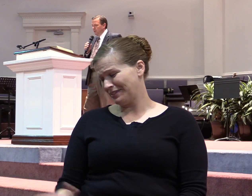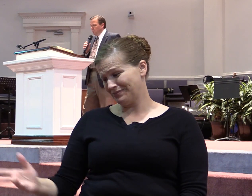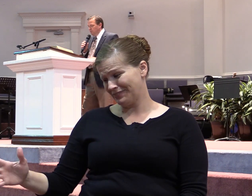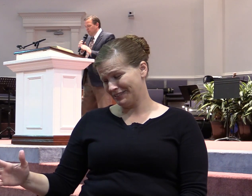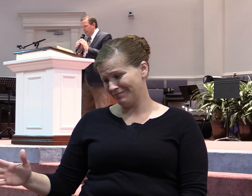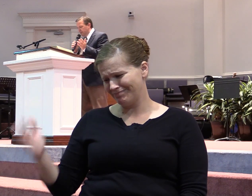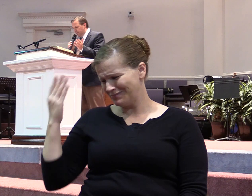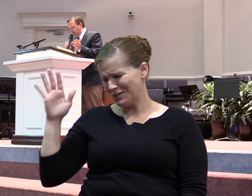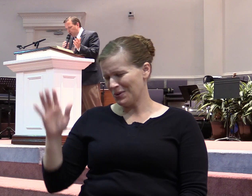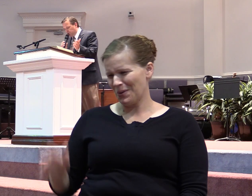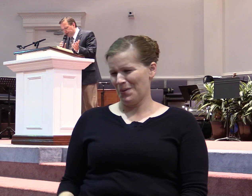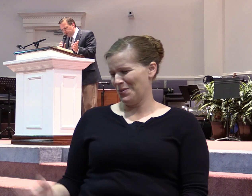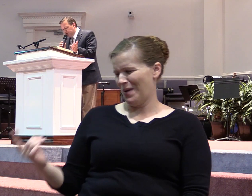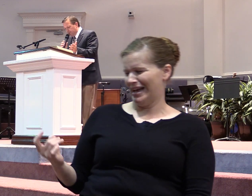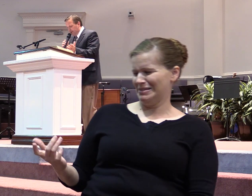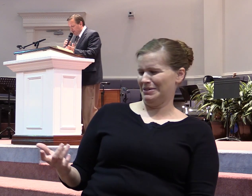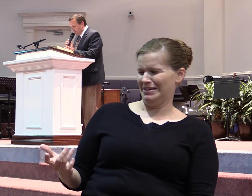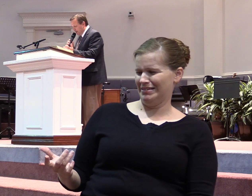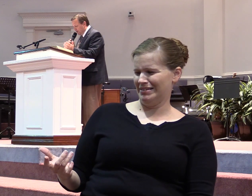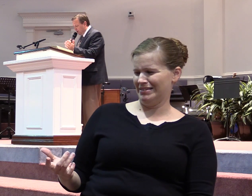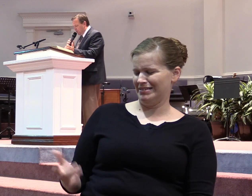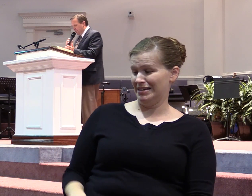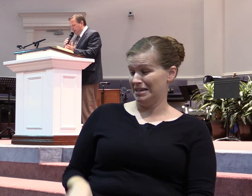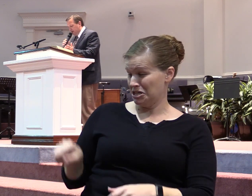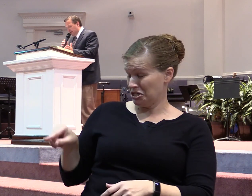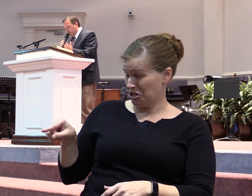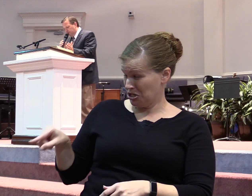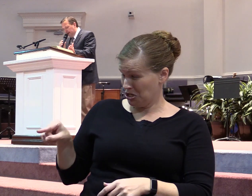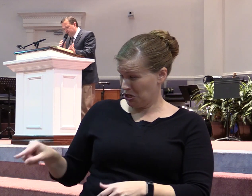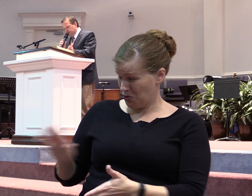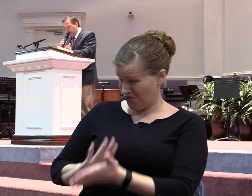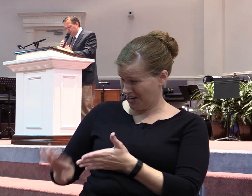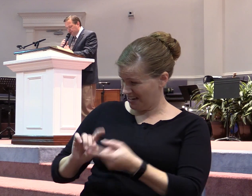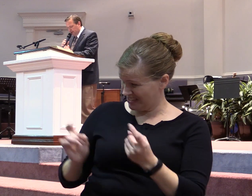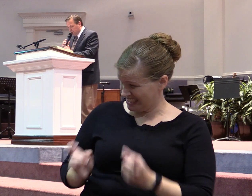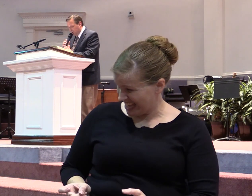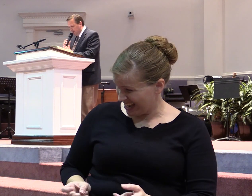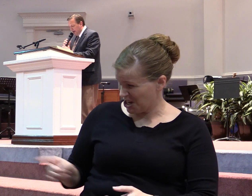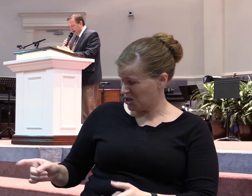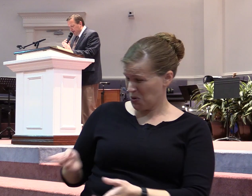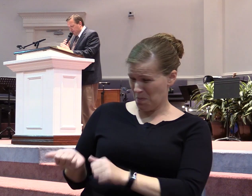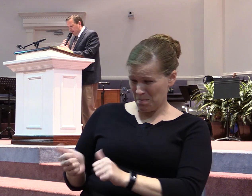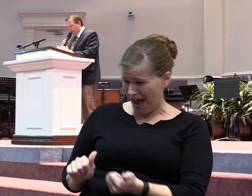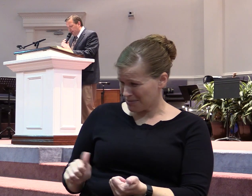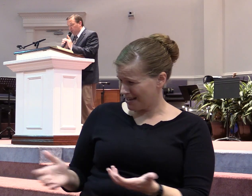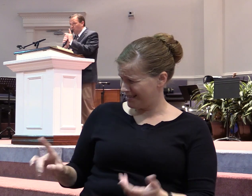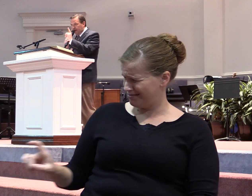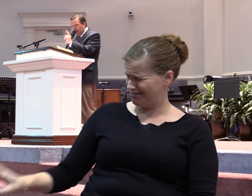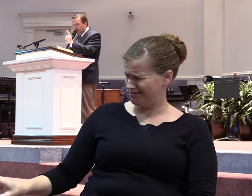You can't. Can you drink of the cup that I drink of? Can you be baptized with the baptism I'm baptized with? And they said unto Him, We can.